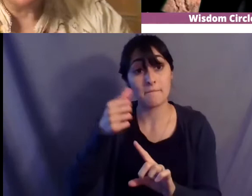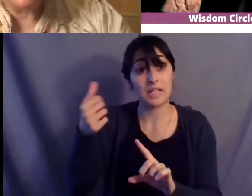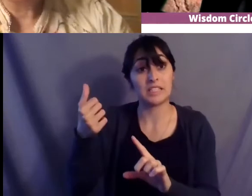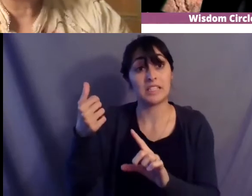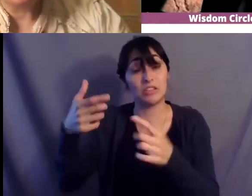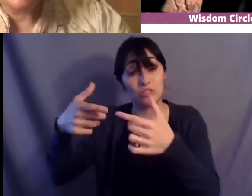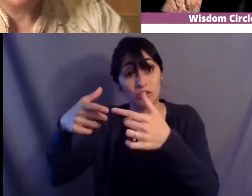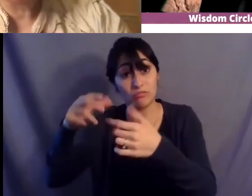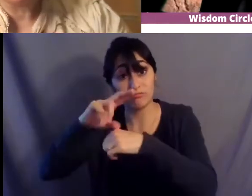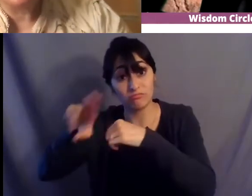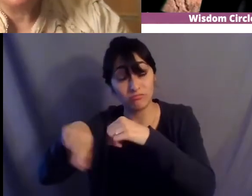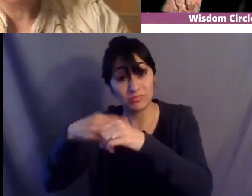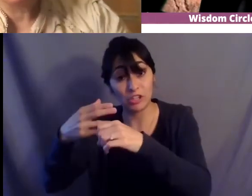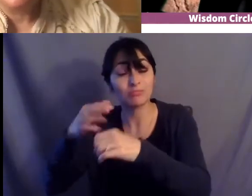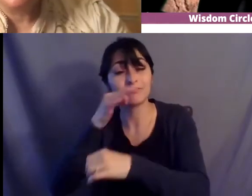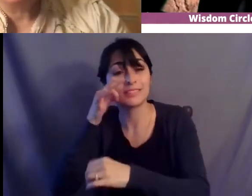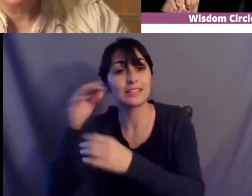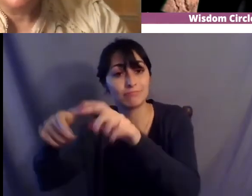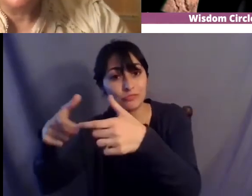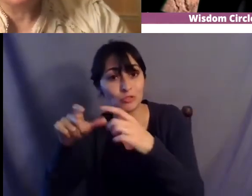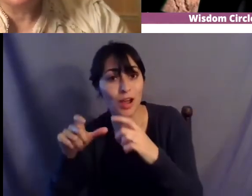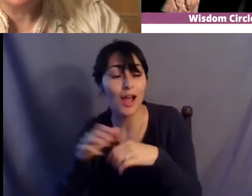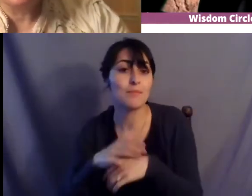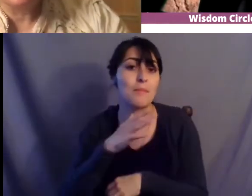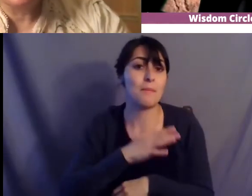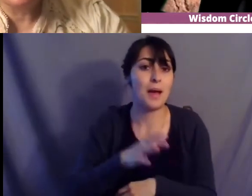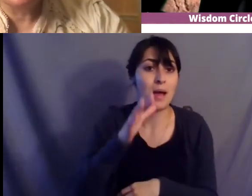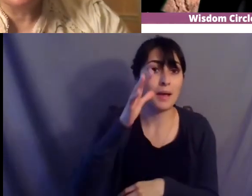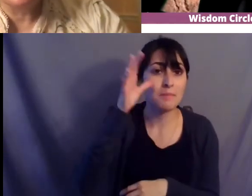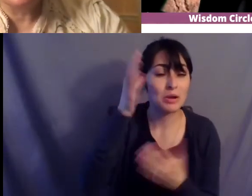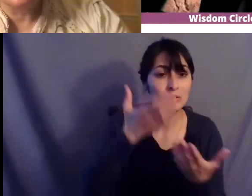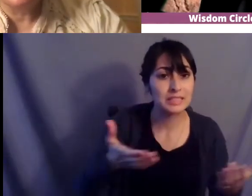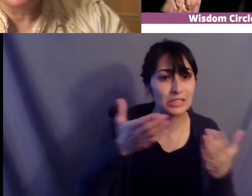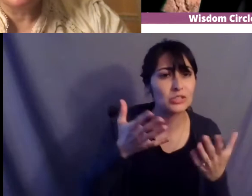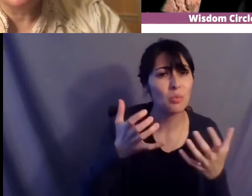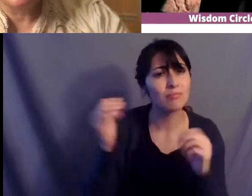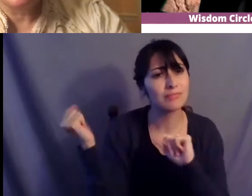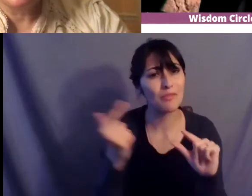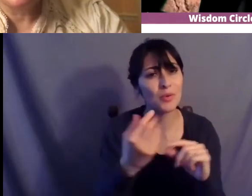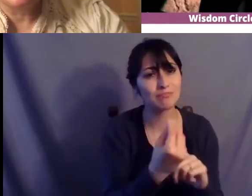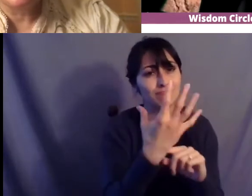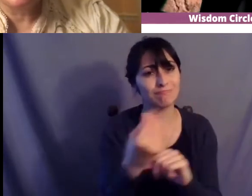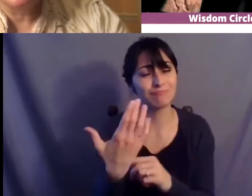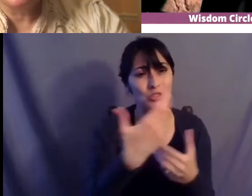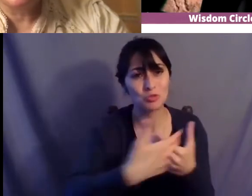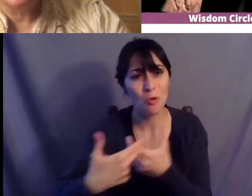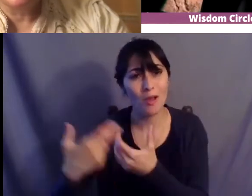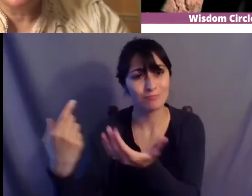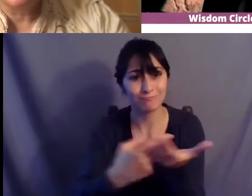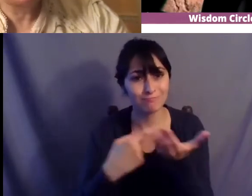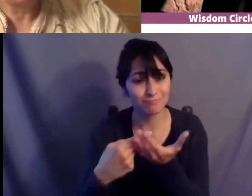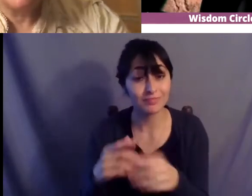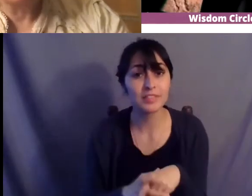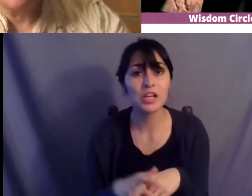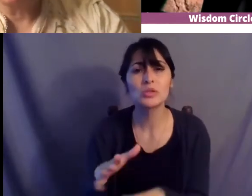mom my sister some other people so can you talk to us about um some of the positive and negative aspects of anthropology